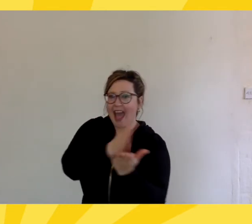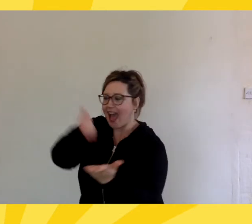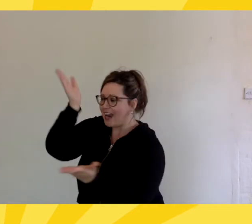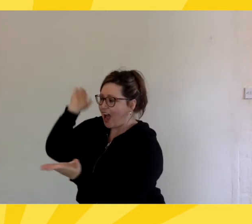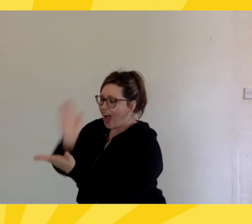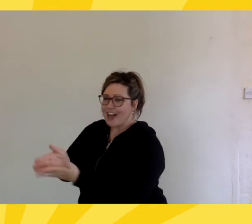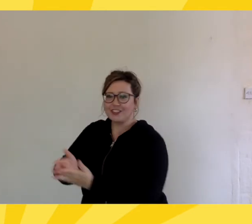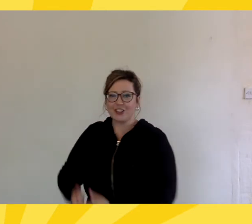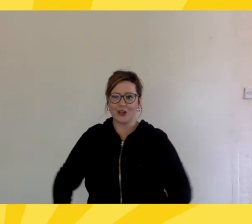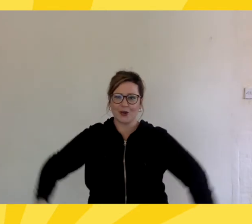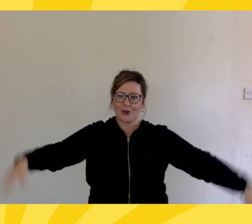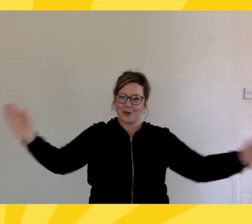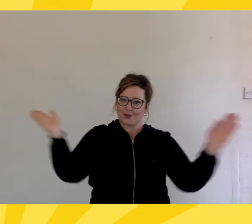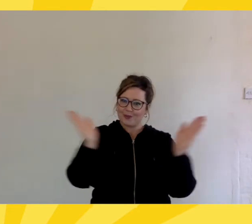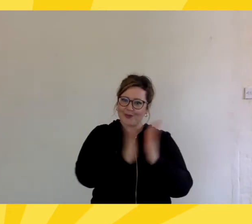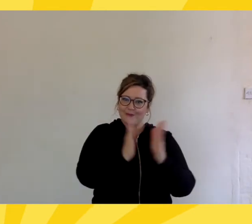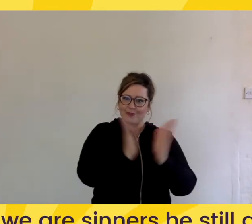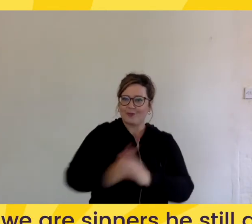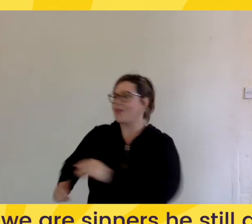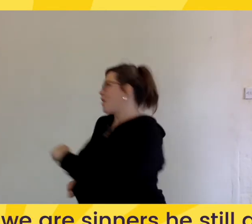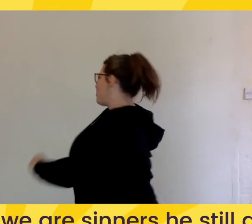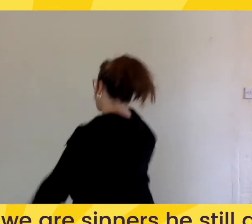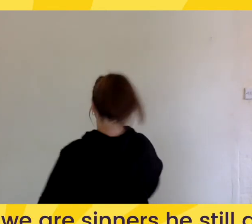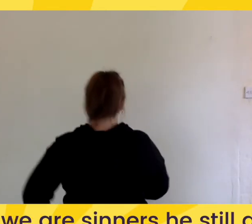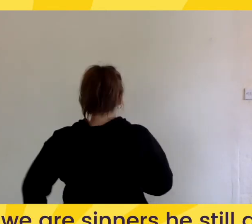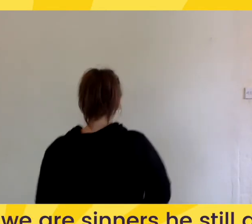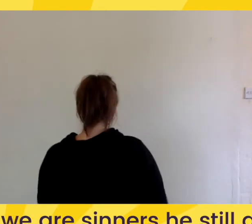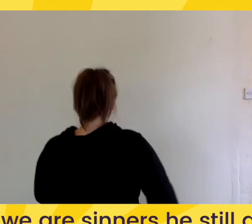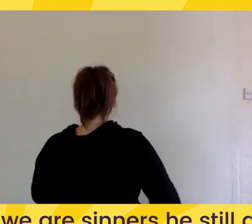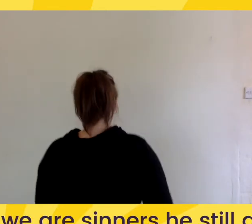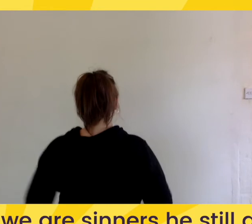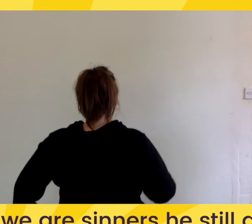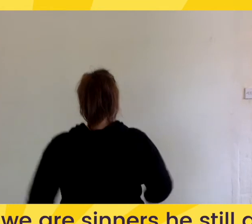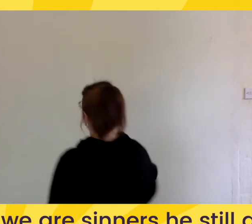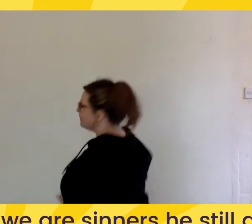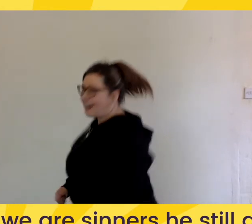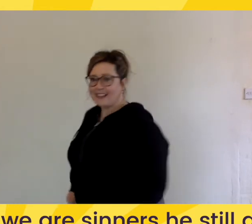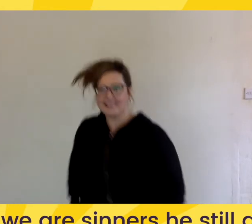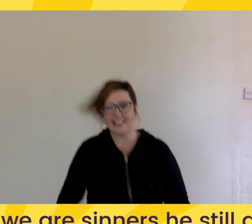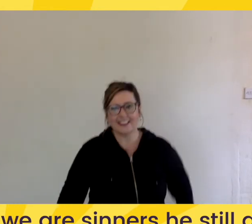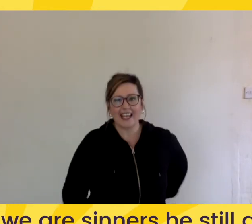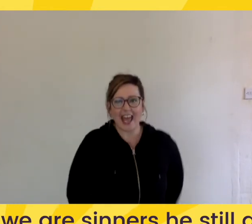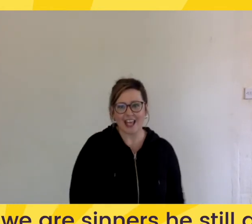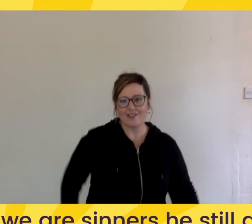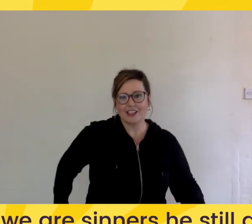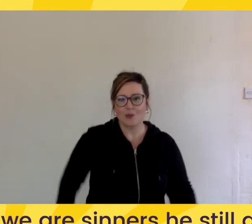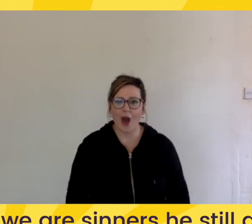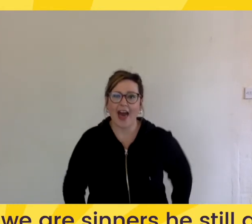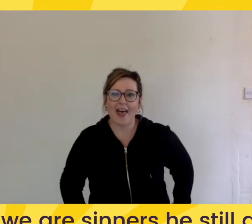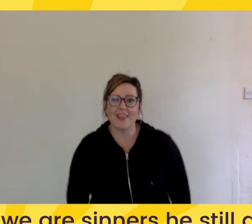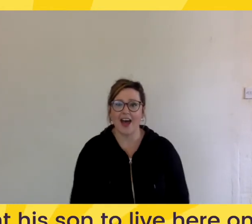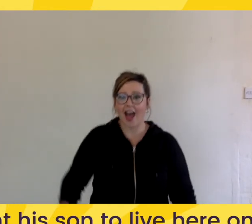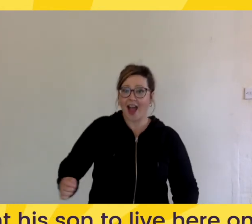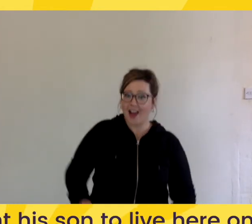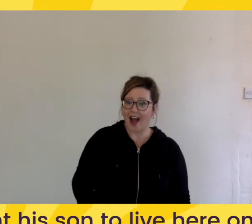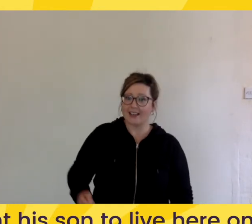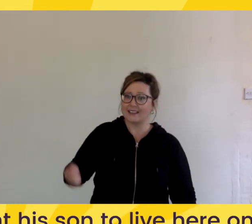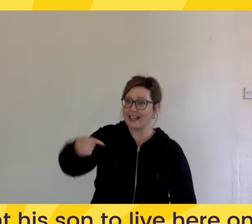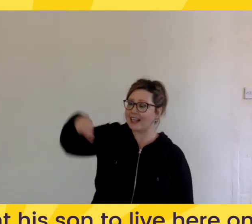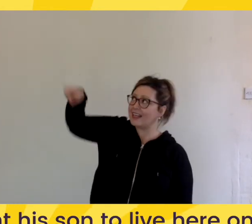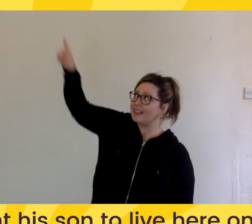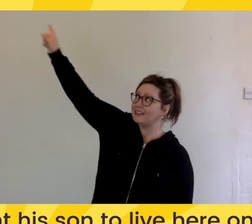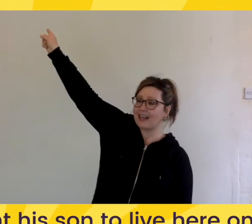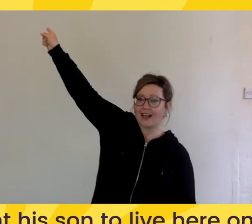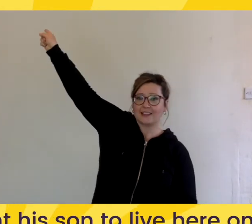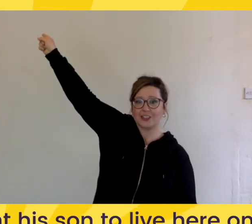God cannot do Though we are sinners, He still gave us worth God